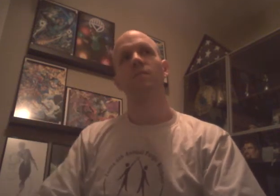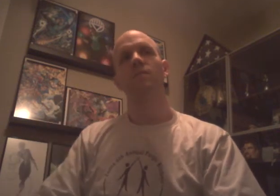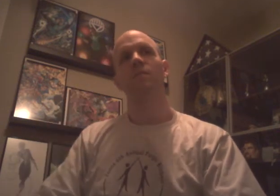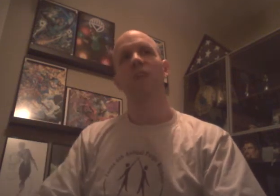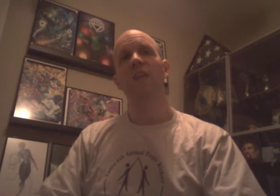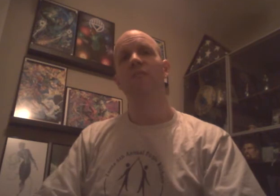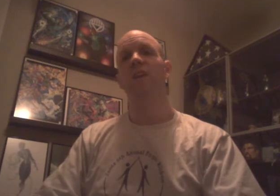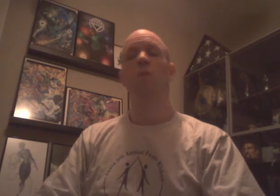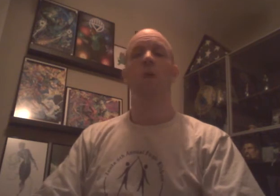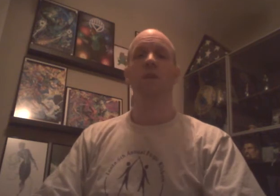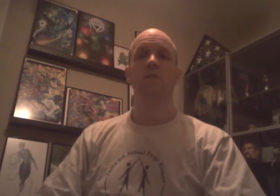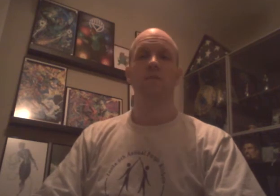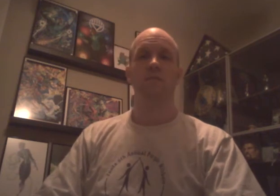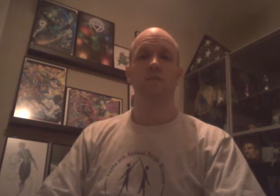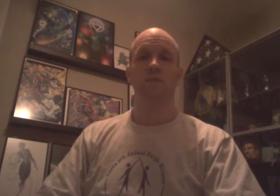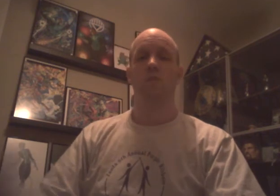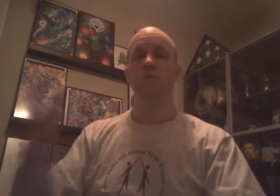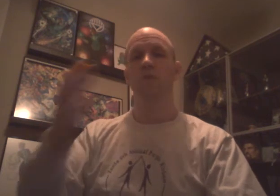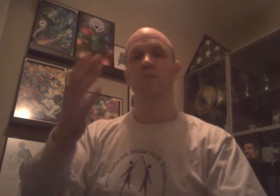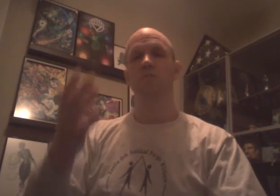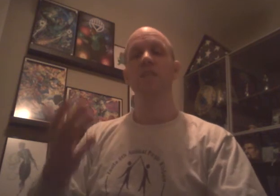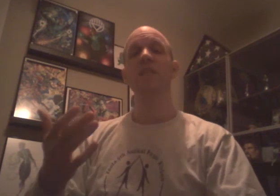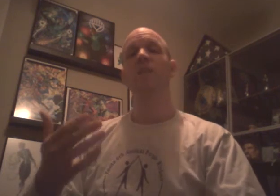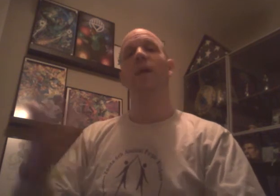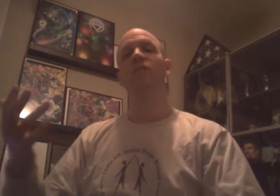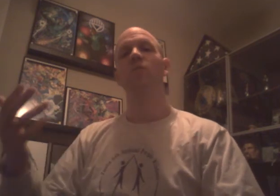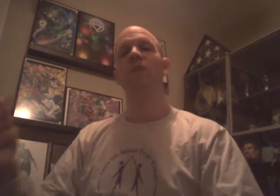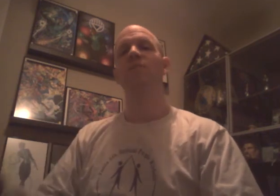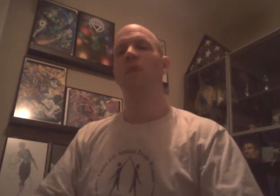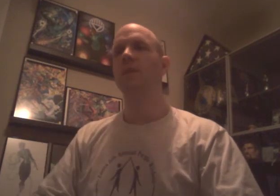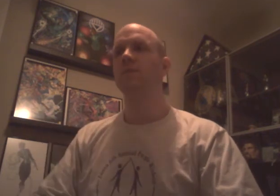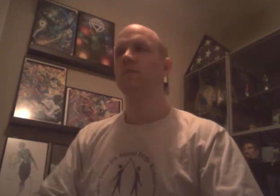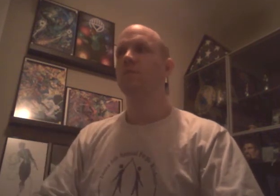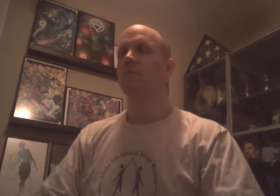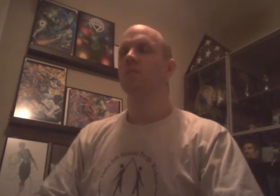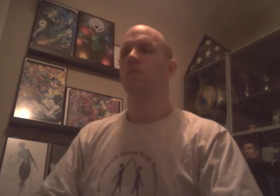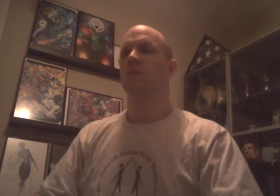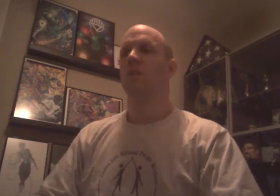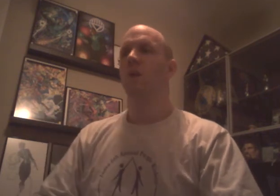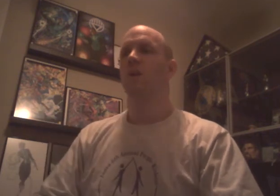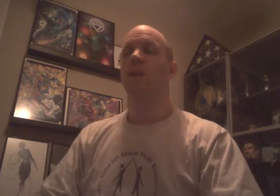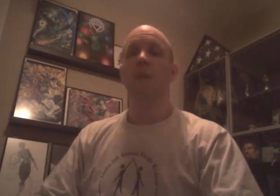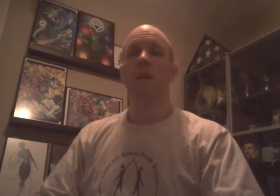And finally won. Which was a decent match, an impressive moment. You know, all in not bad.